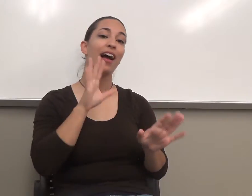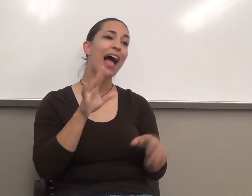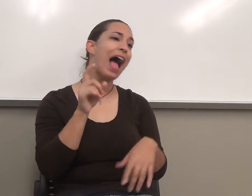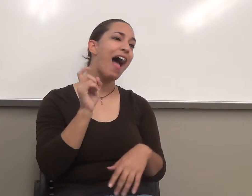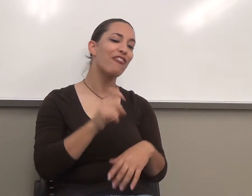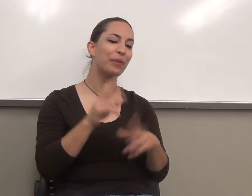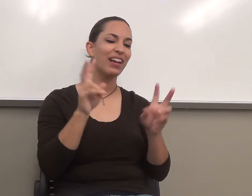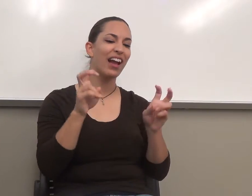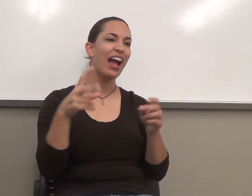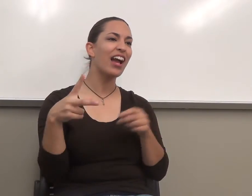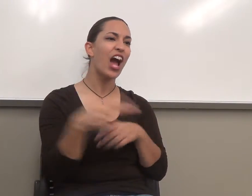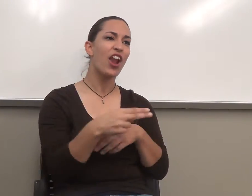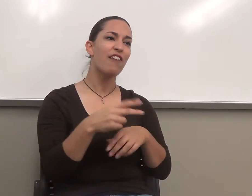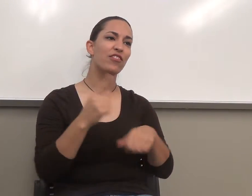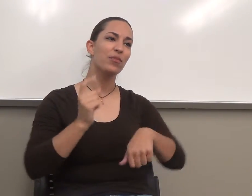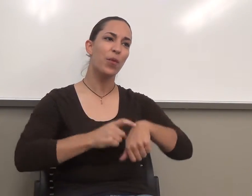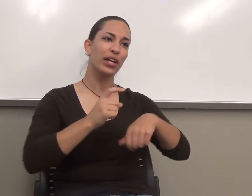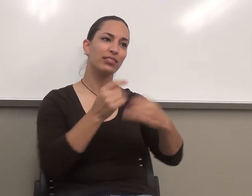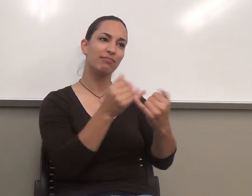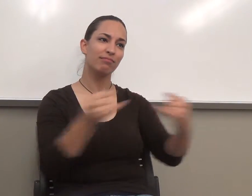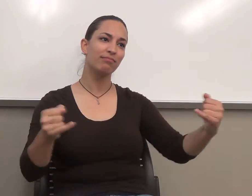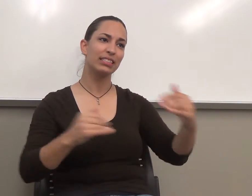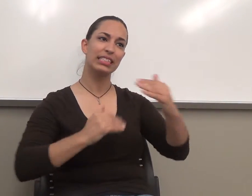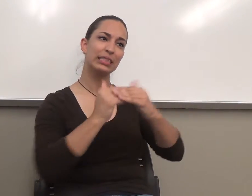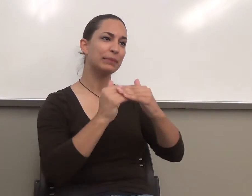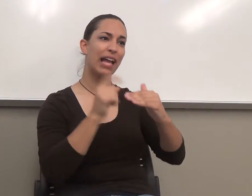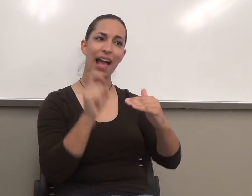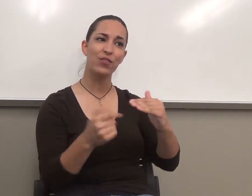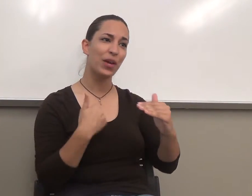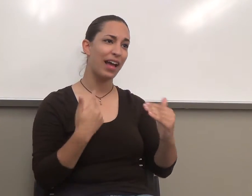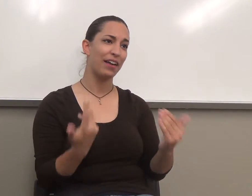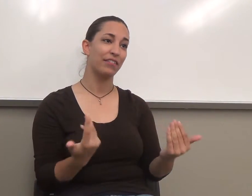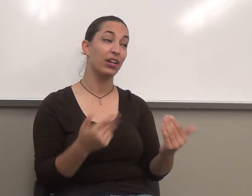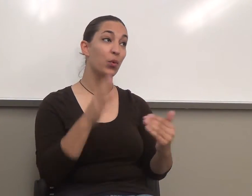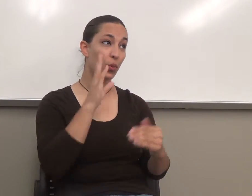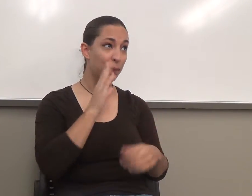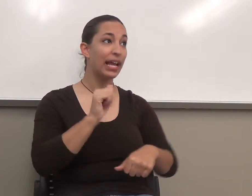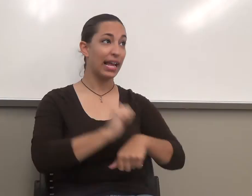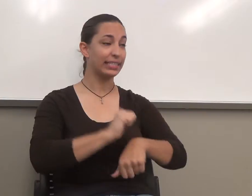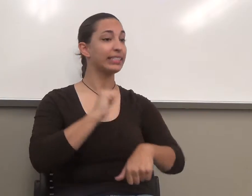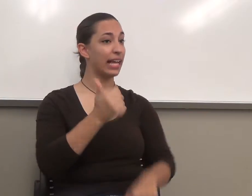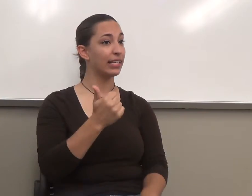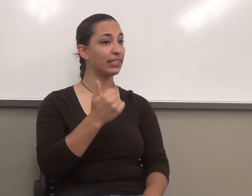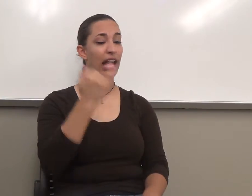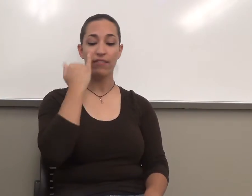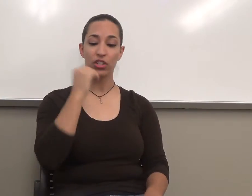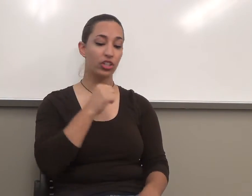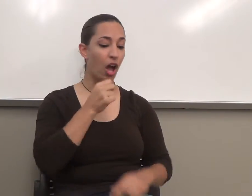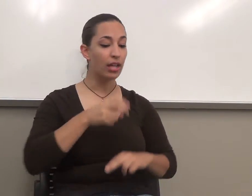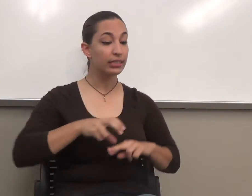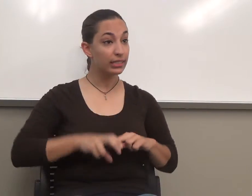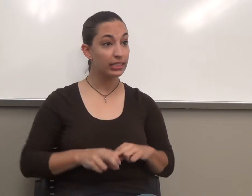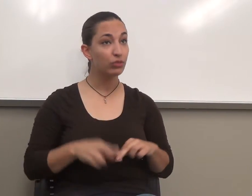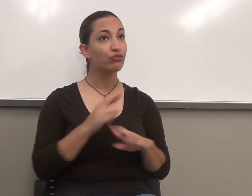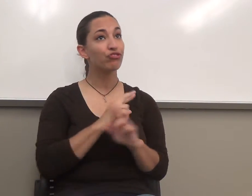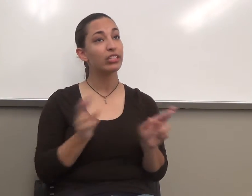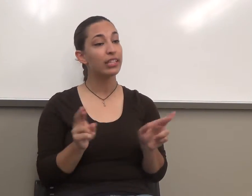somewhere. And it's going to be at 10 o'clock. If you are not in your seat ready to work at 10, you're late.